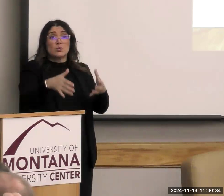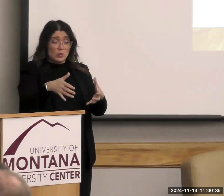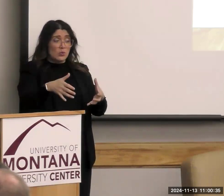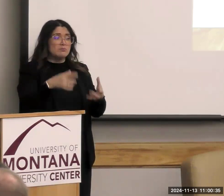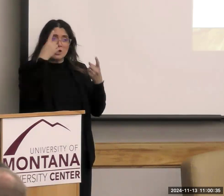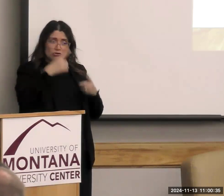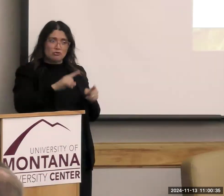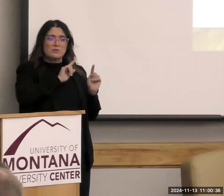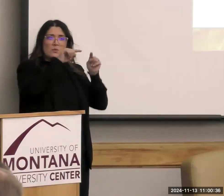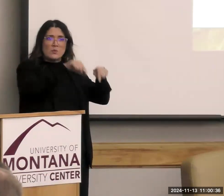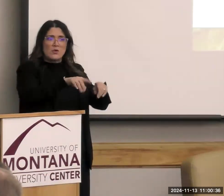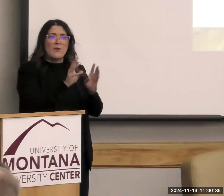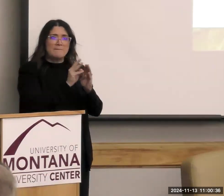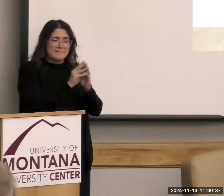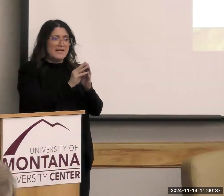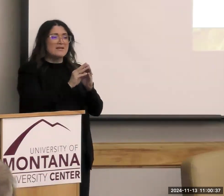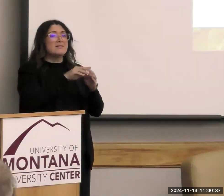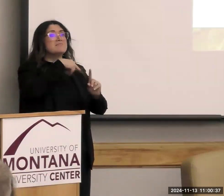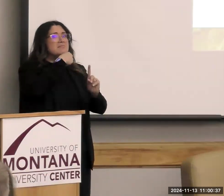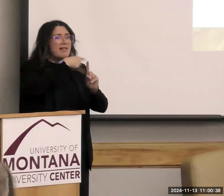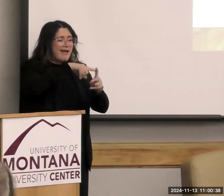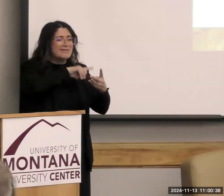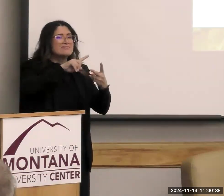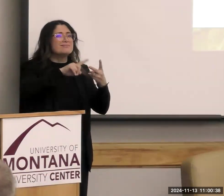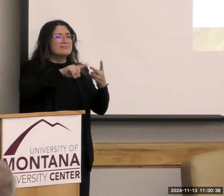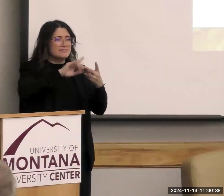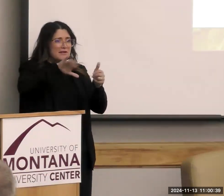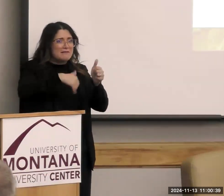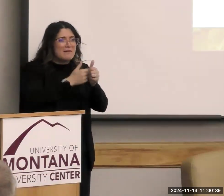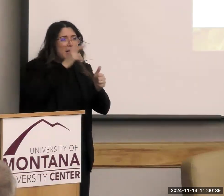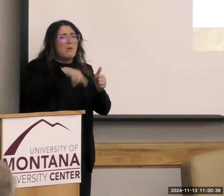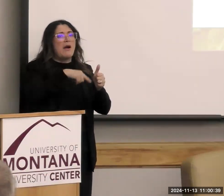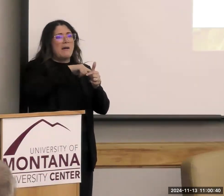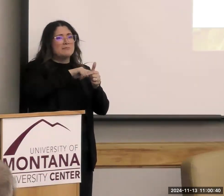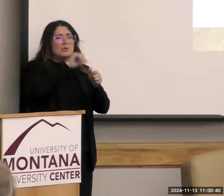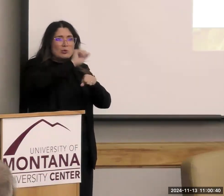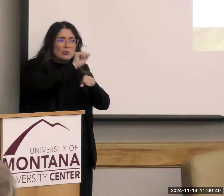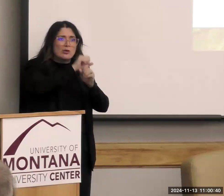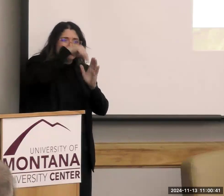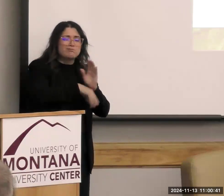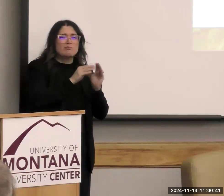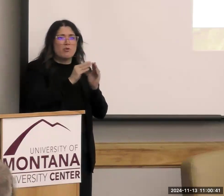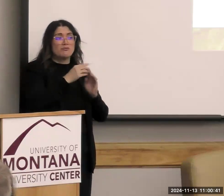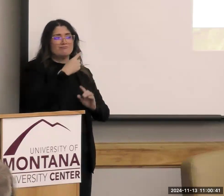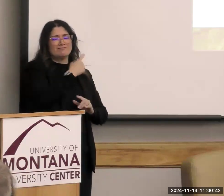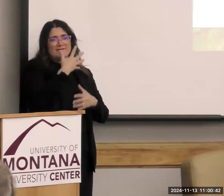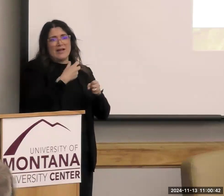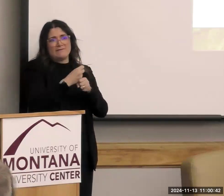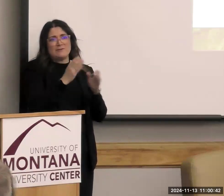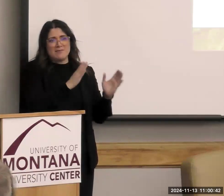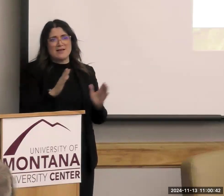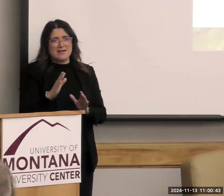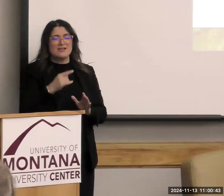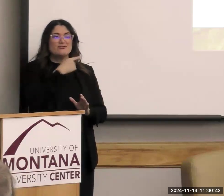they agreed to follow through. So these are like five-year plans that are being developed. And this is an example of what the group that's